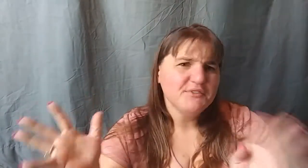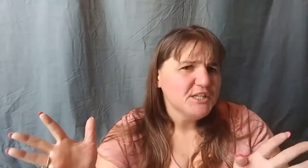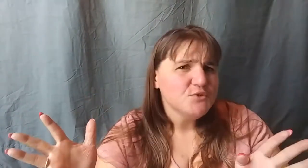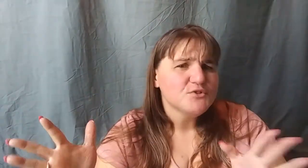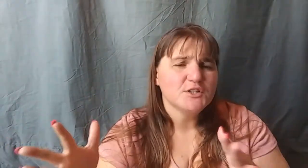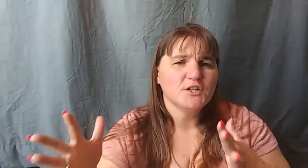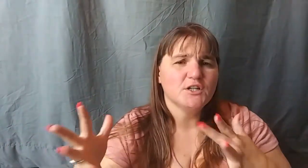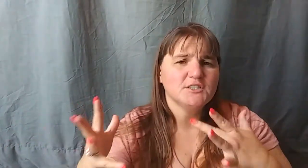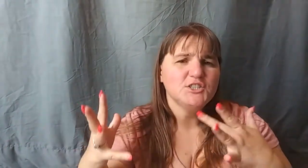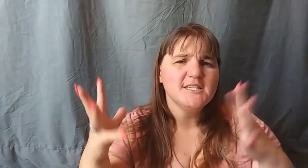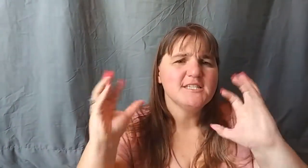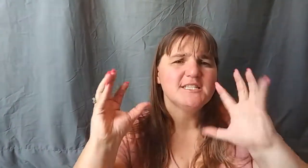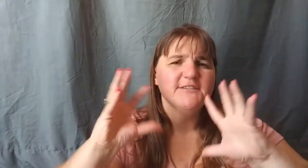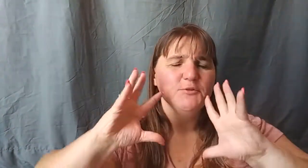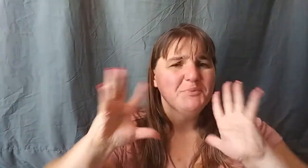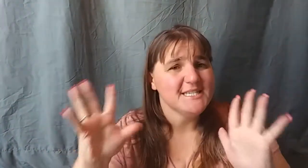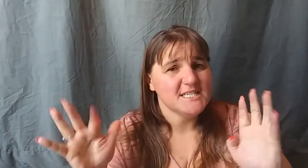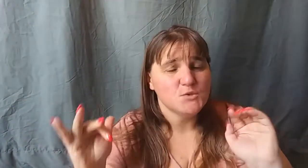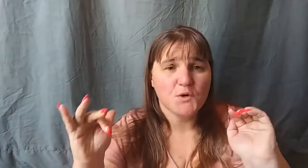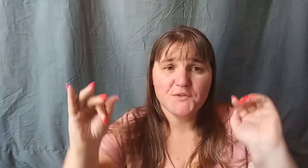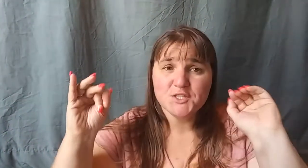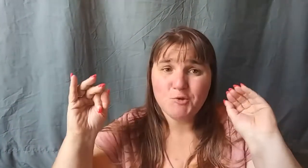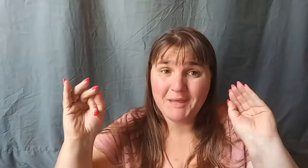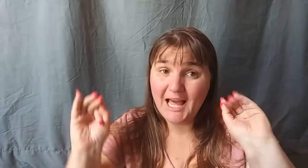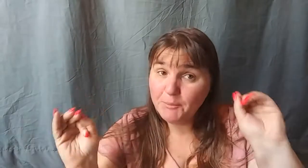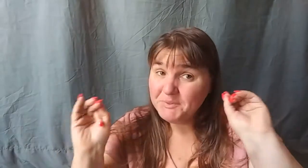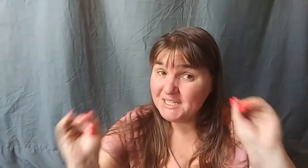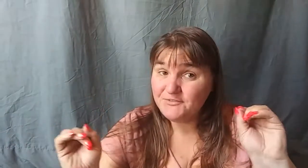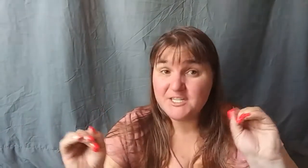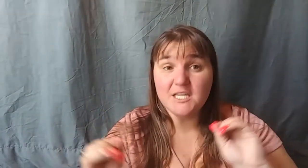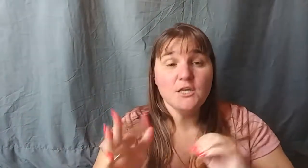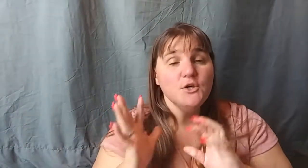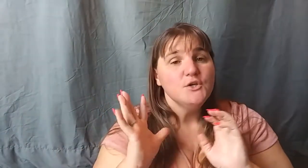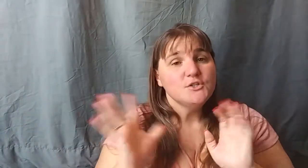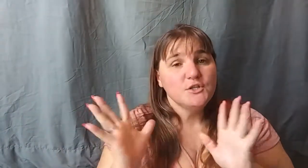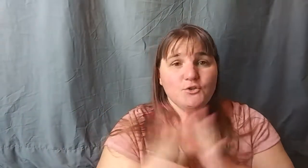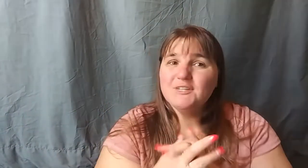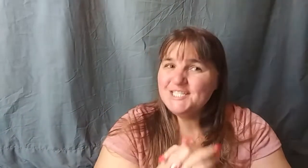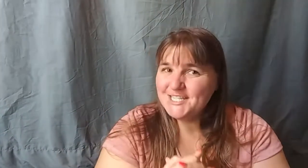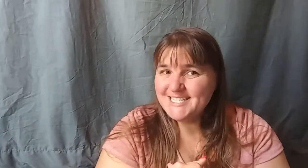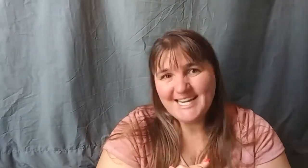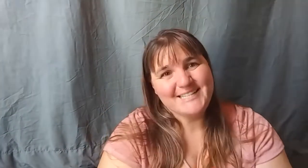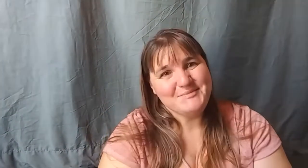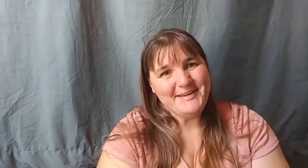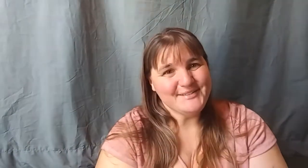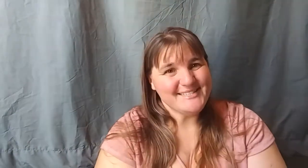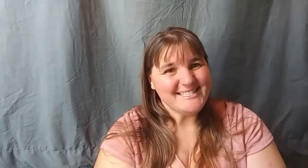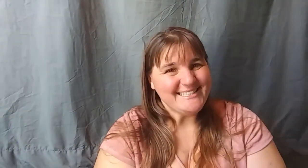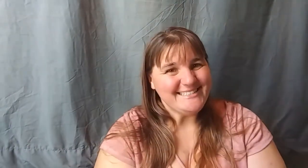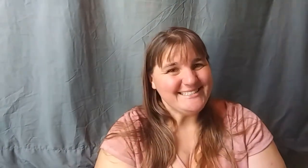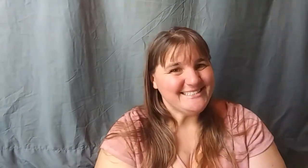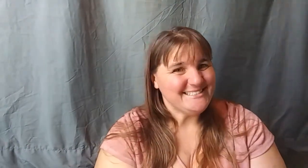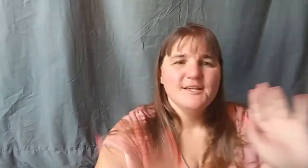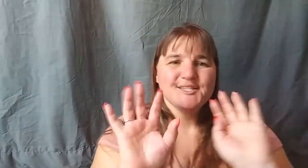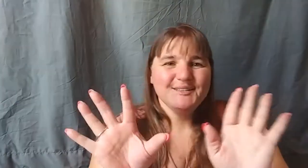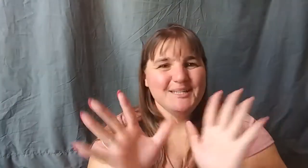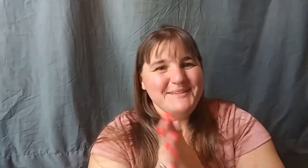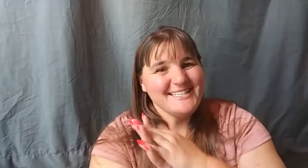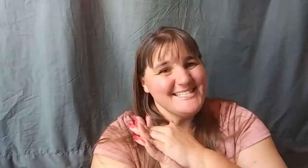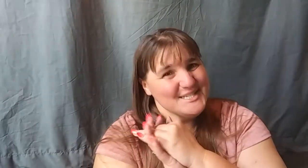videos on her. Just different places where this could be uplifting so you can just check them out. So let me get down